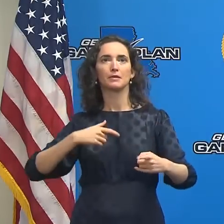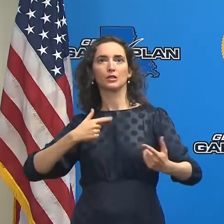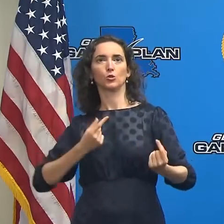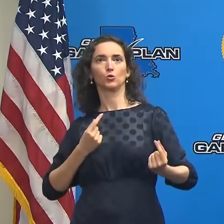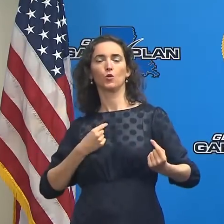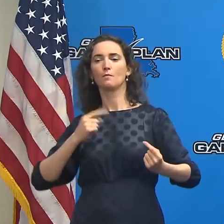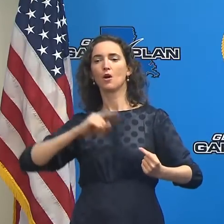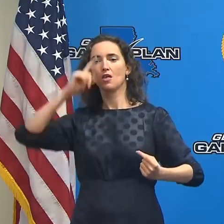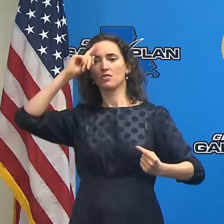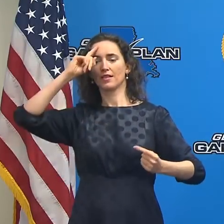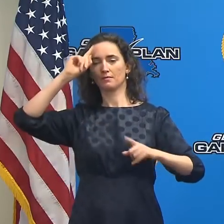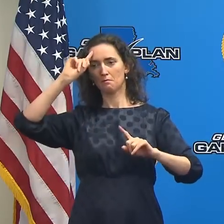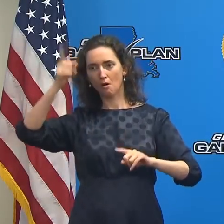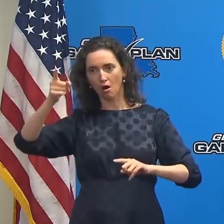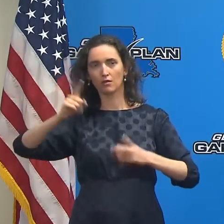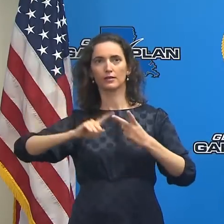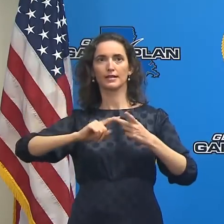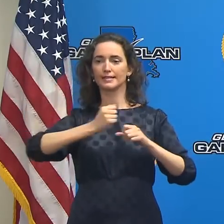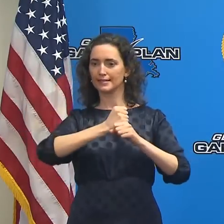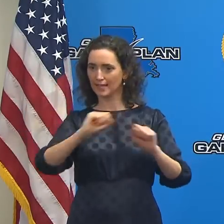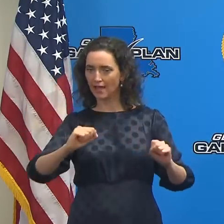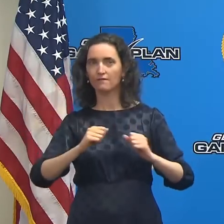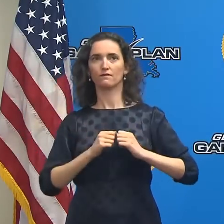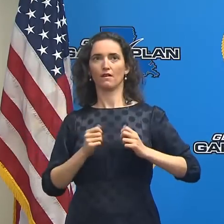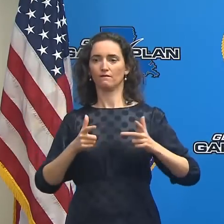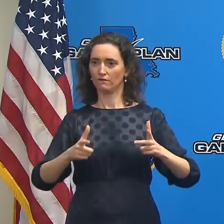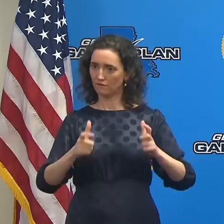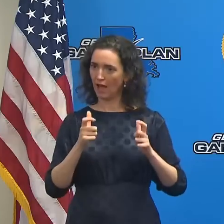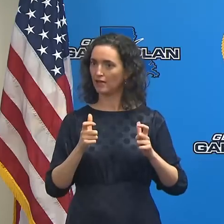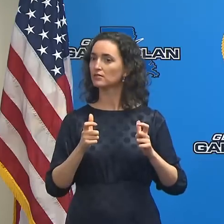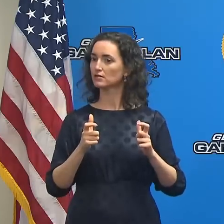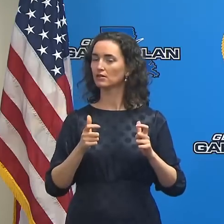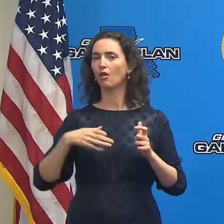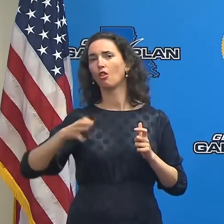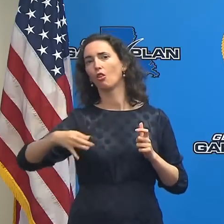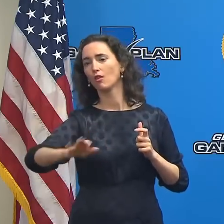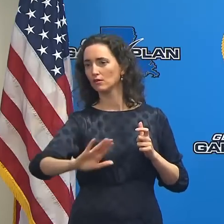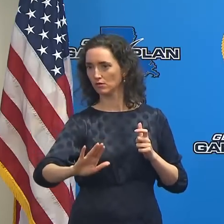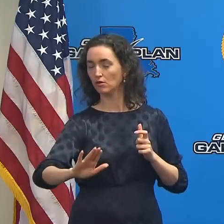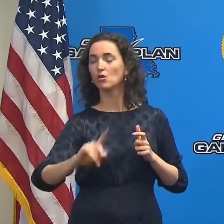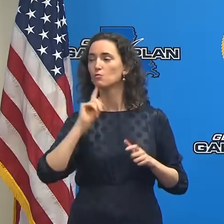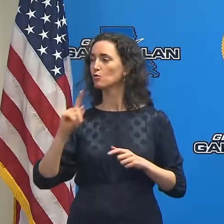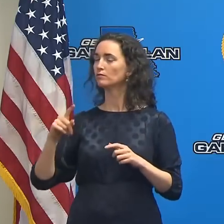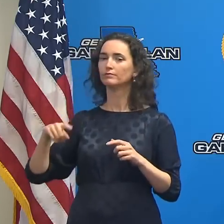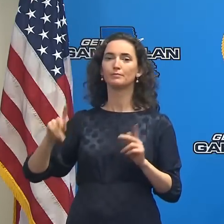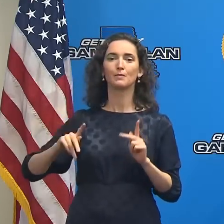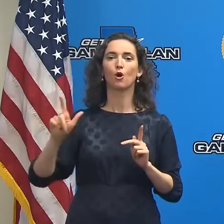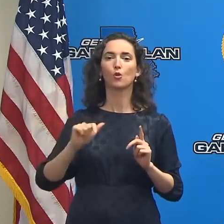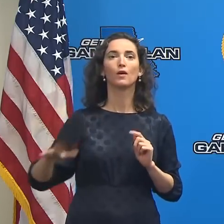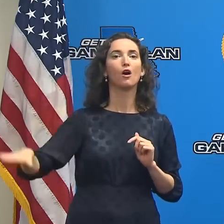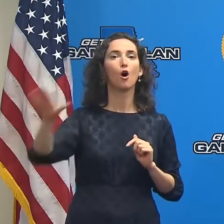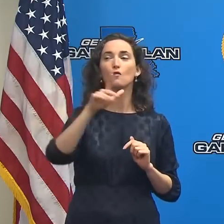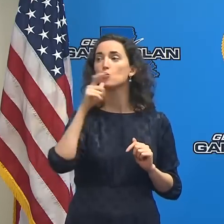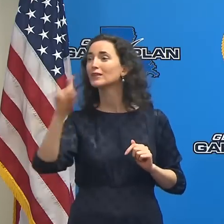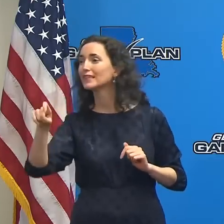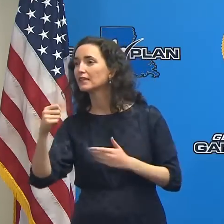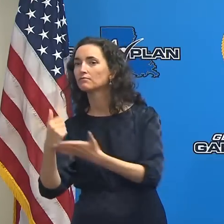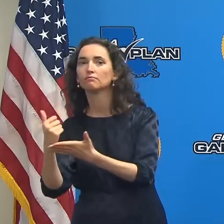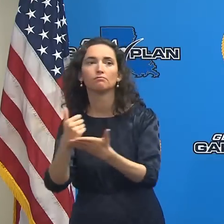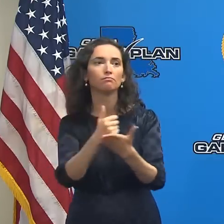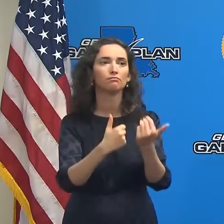can, uh, and as quickly as we can to our fellow Louisianans who will be in need.